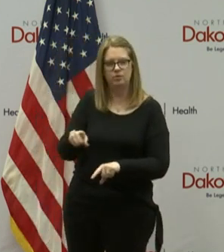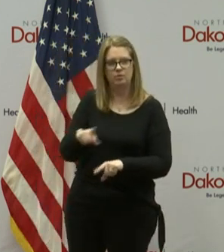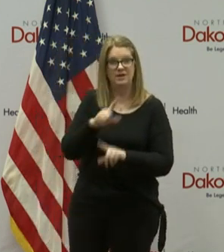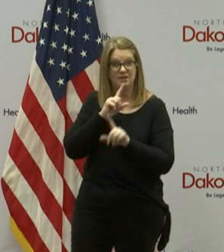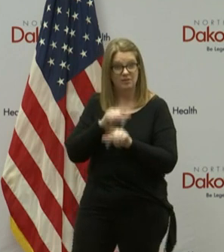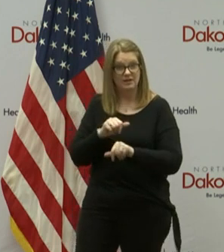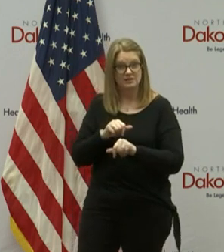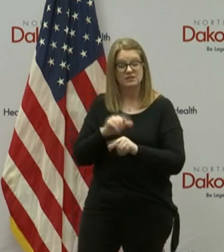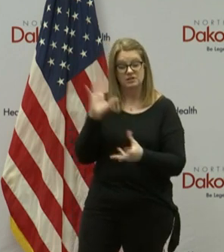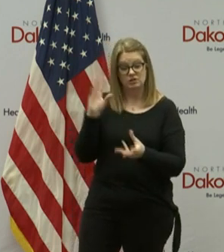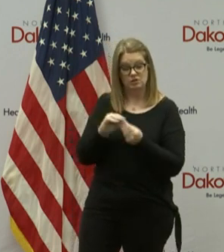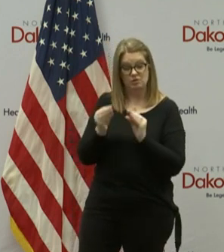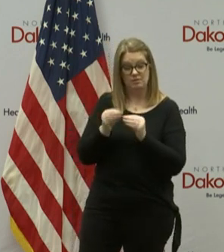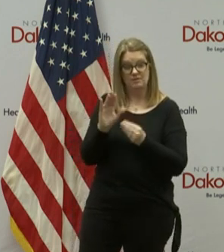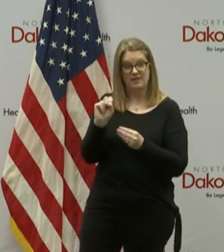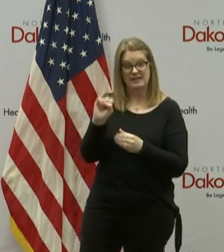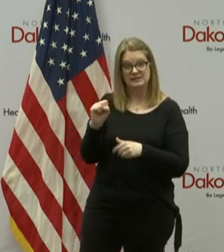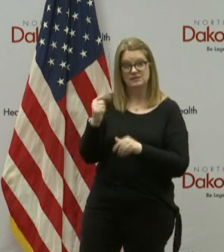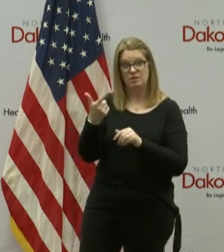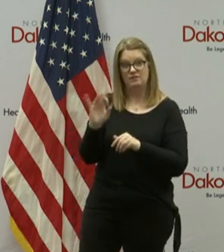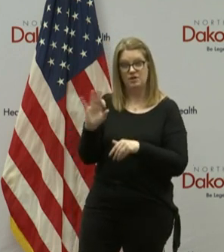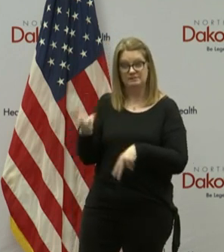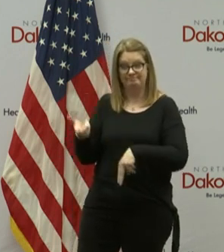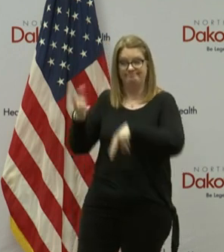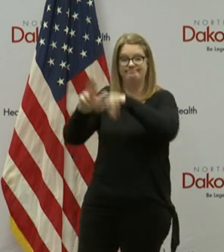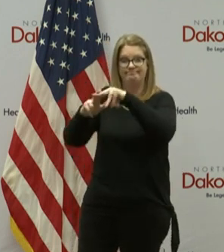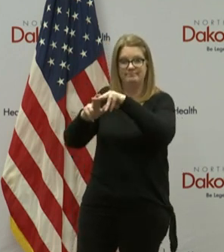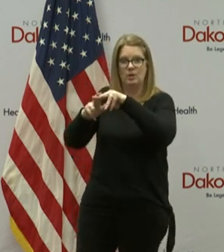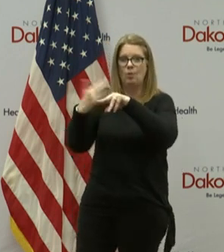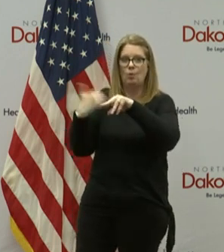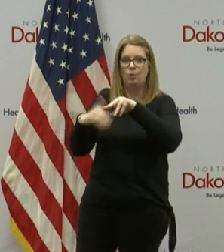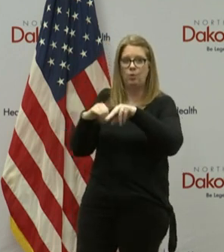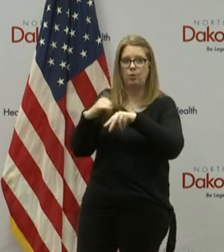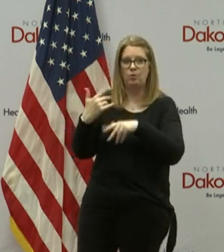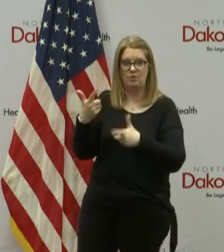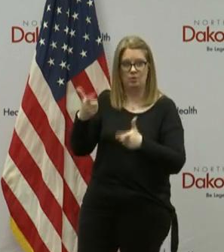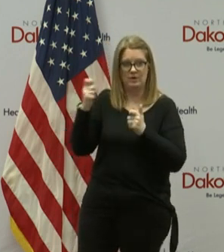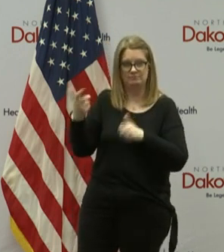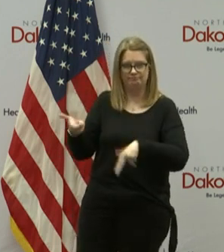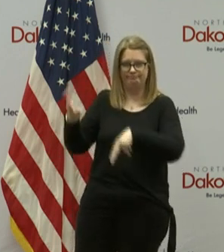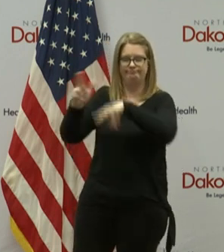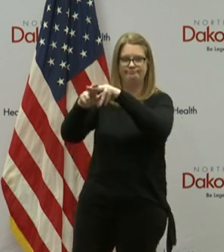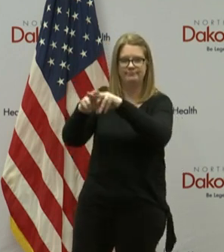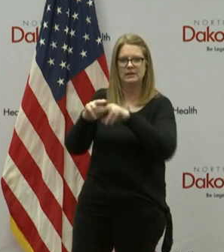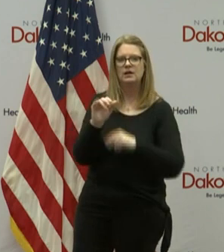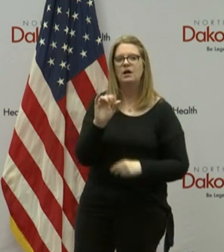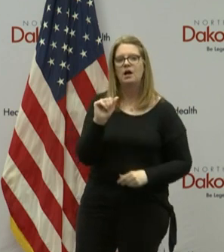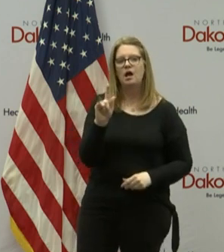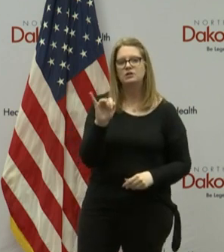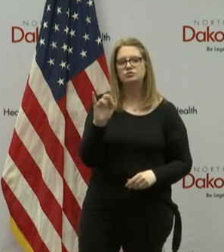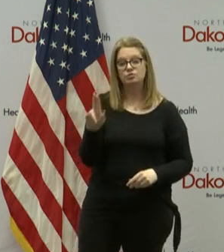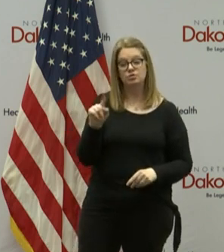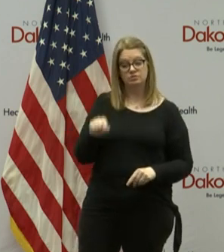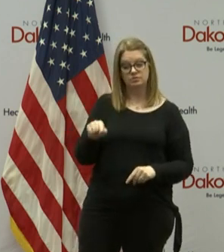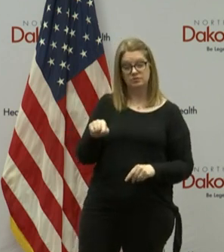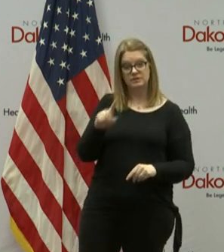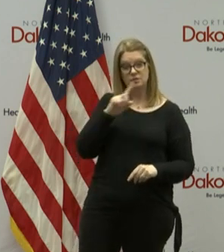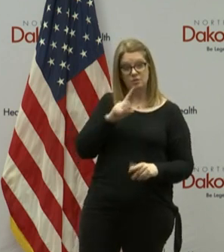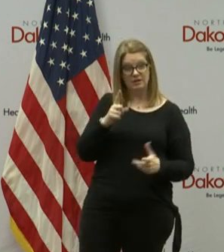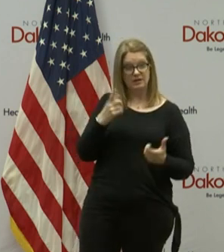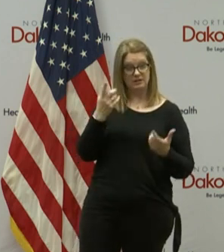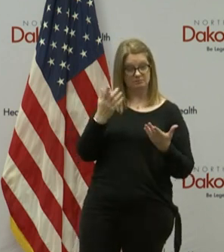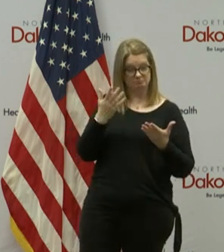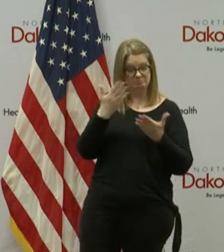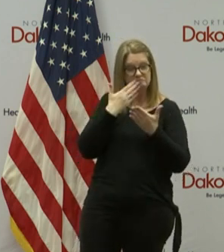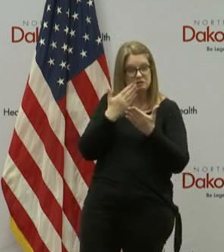increased the total cases in Grand Forks in a very short period of time. While Alltrue has a very strong plan in place to